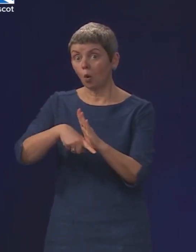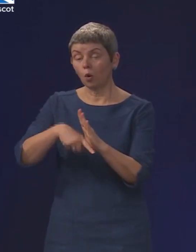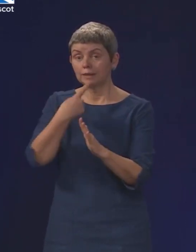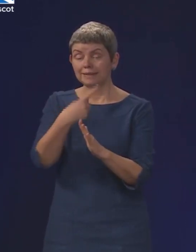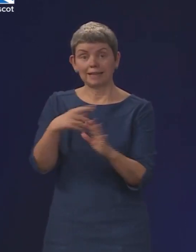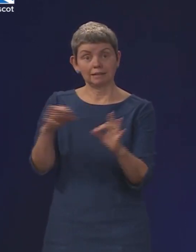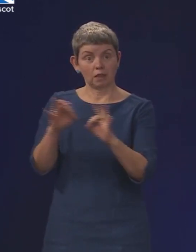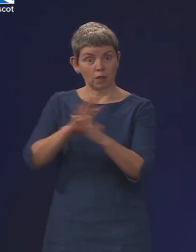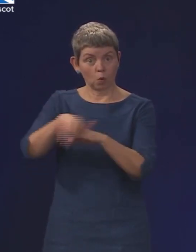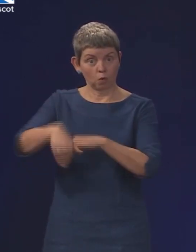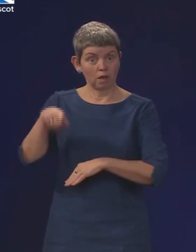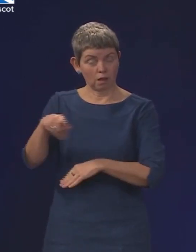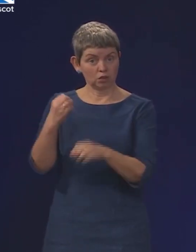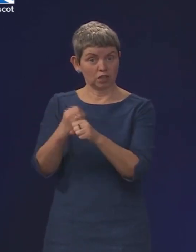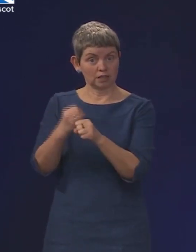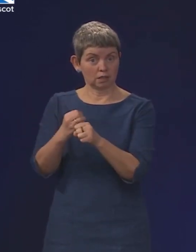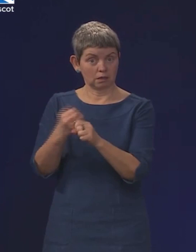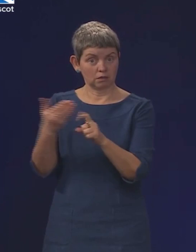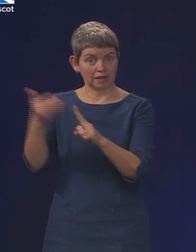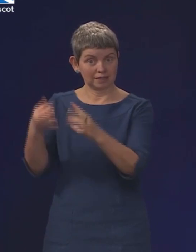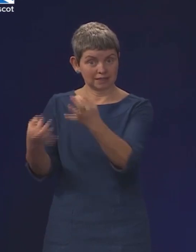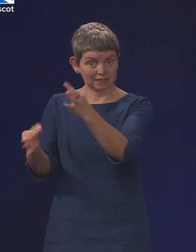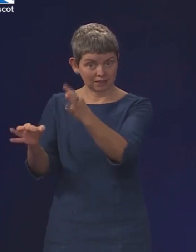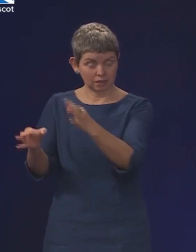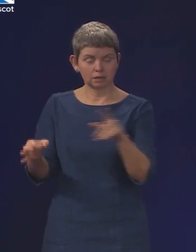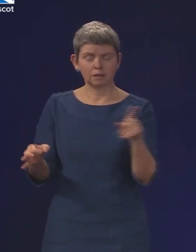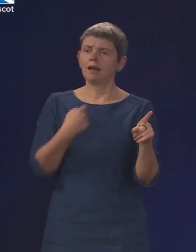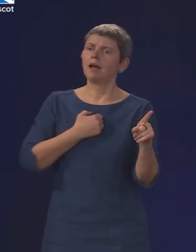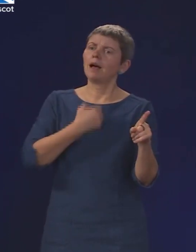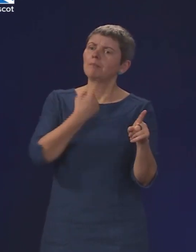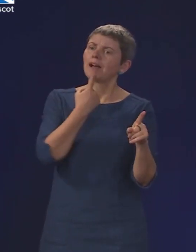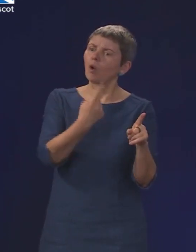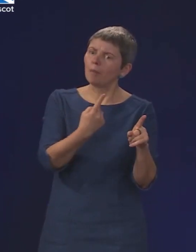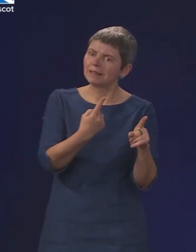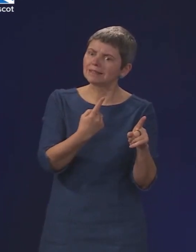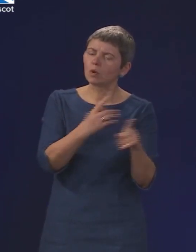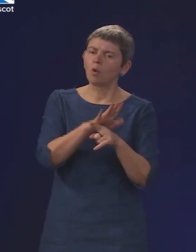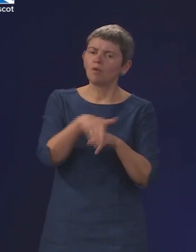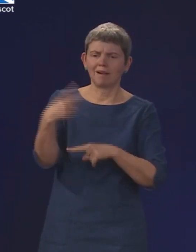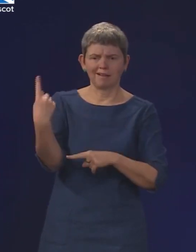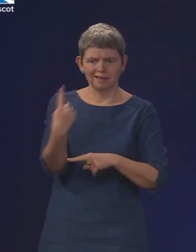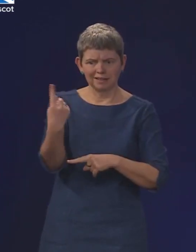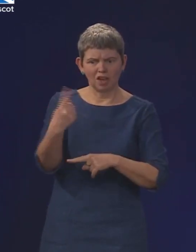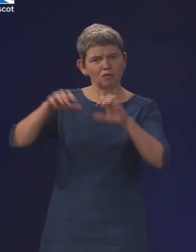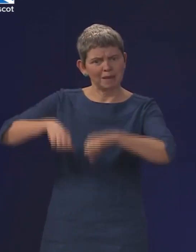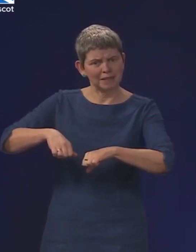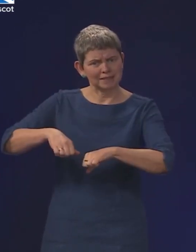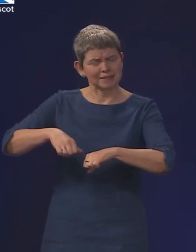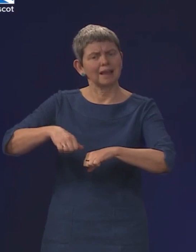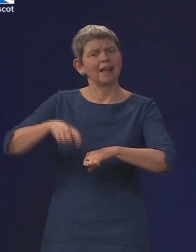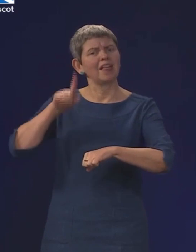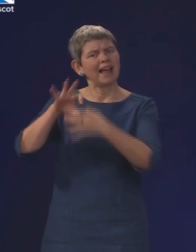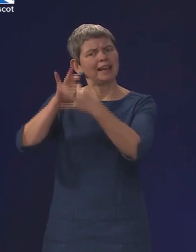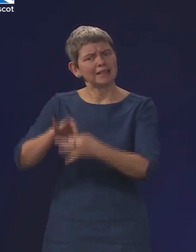about the person being a rapist is in context of what should happen to them within the prison service. This is a